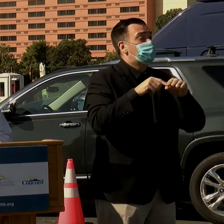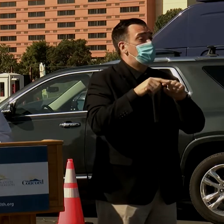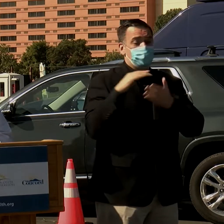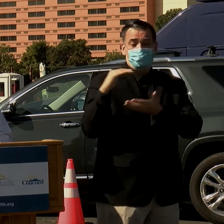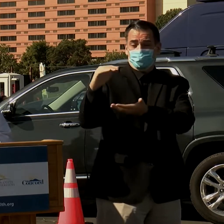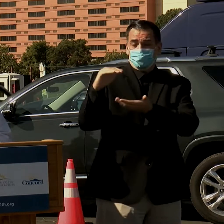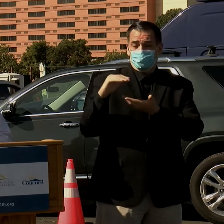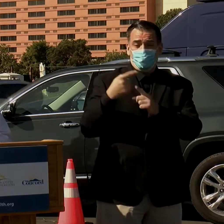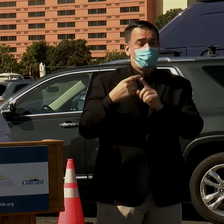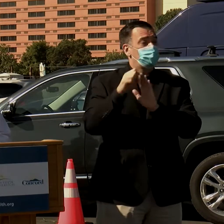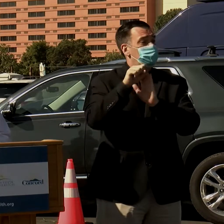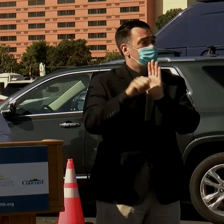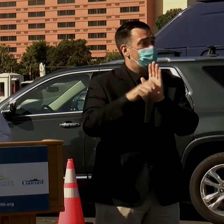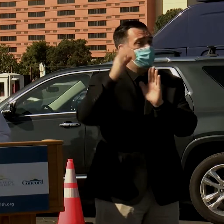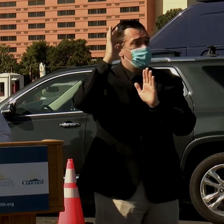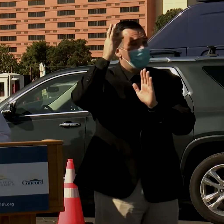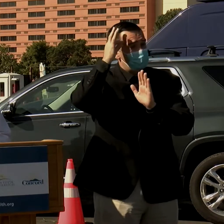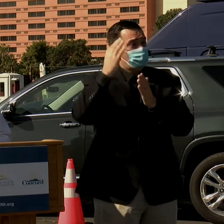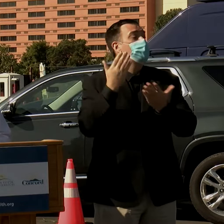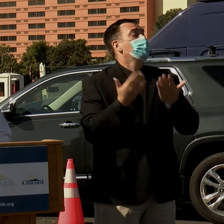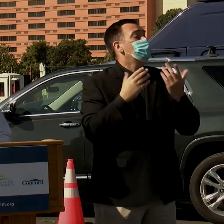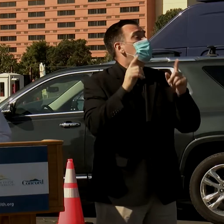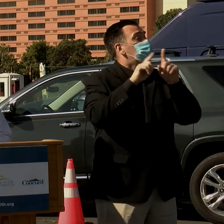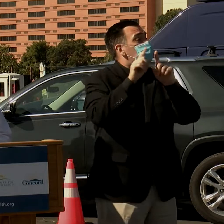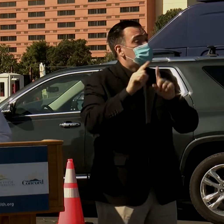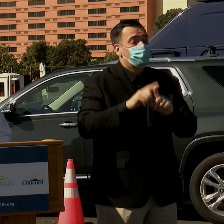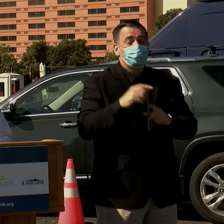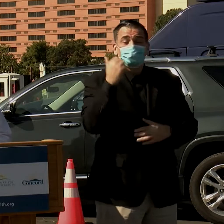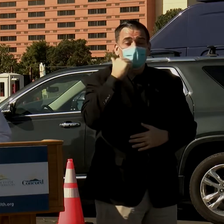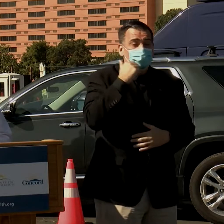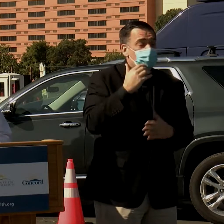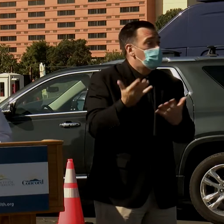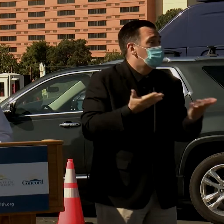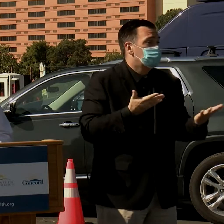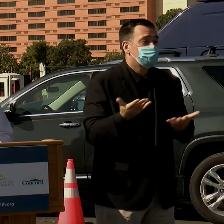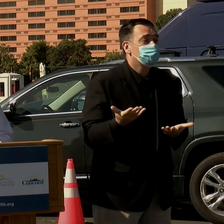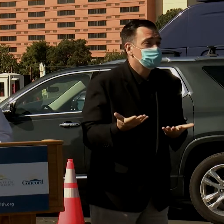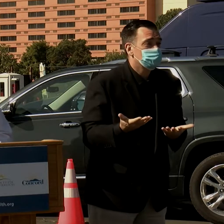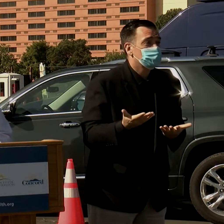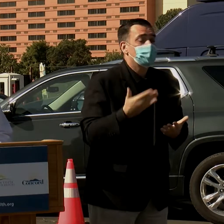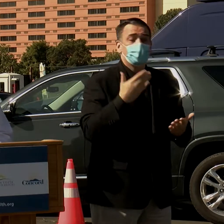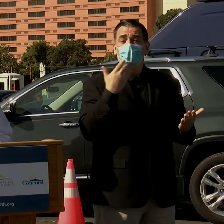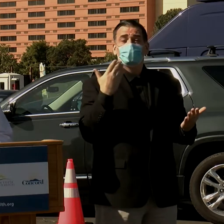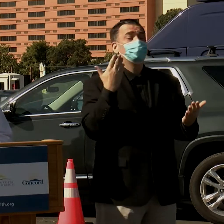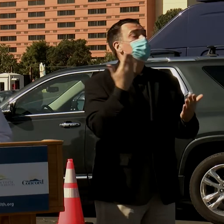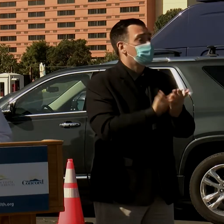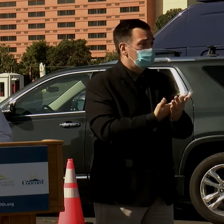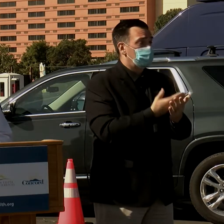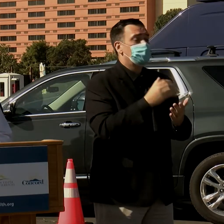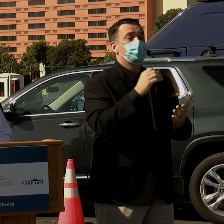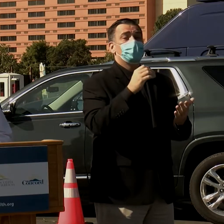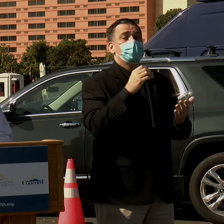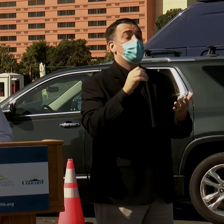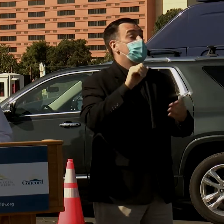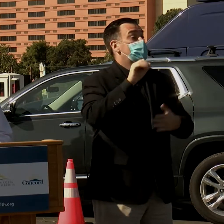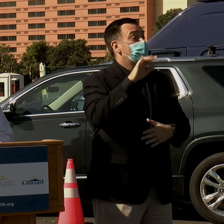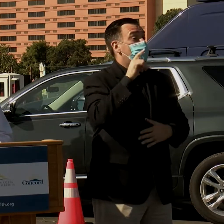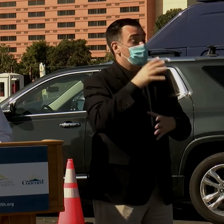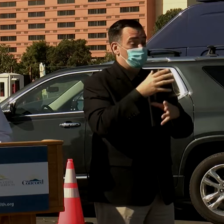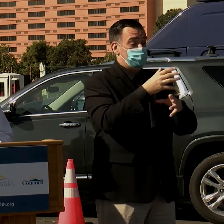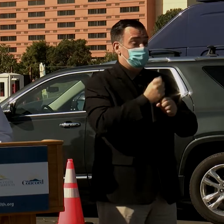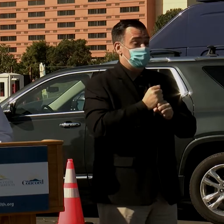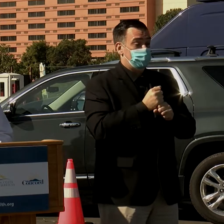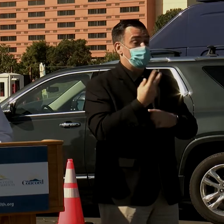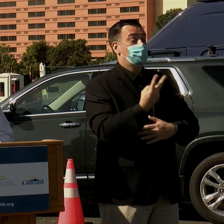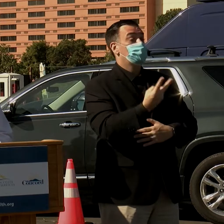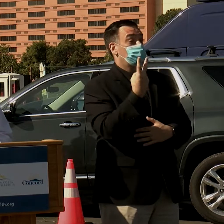to us by the state and federal sources, it may be different vaccines on different days. When you come, if you are slated to receive